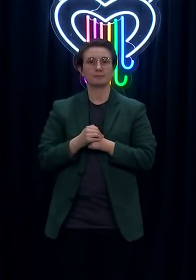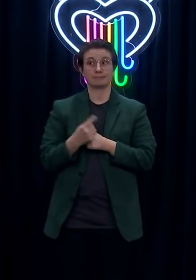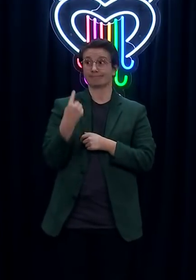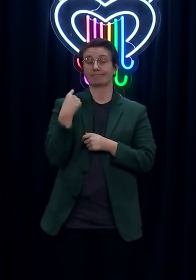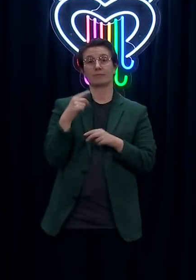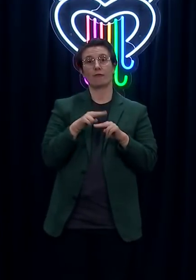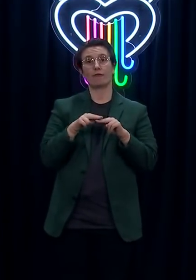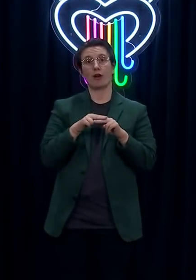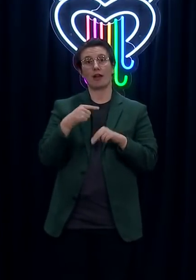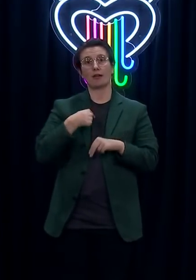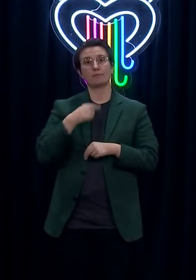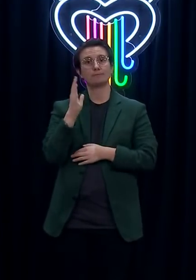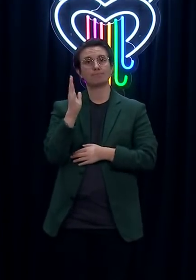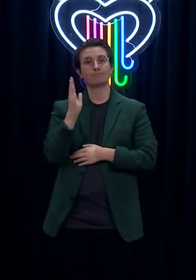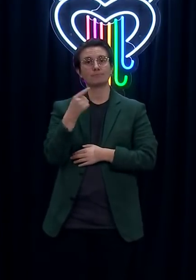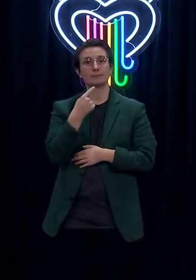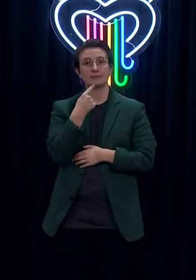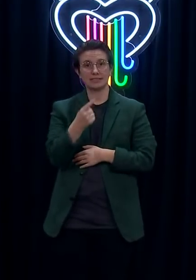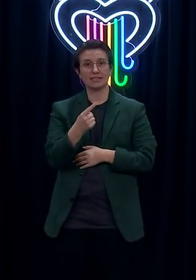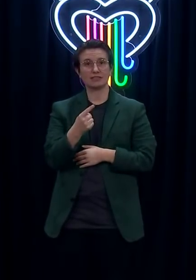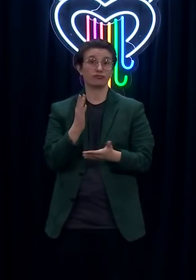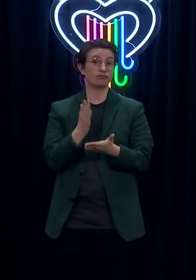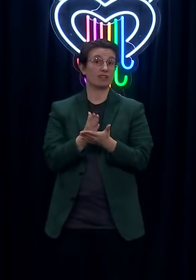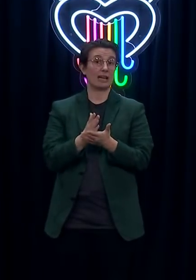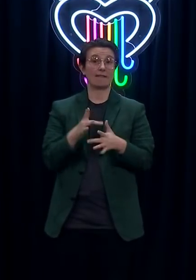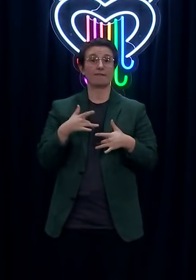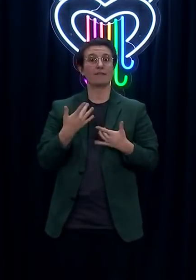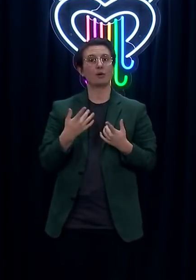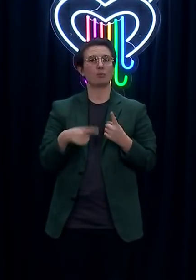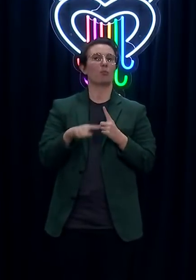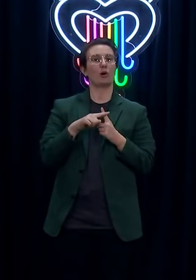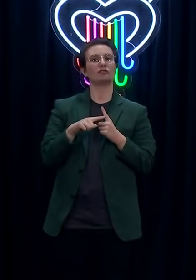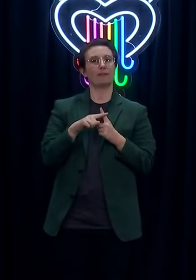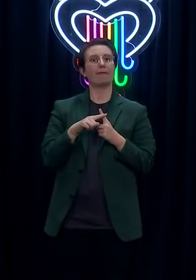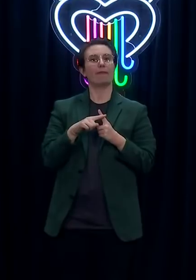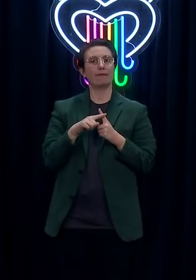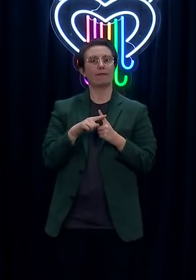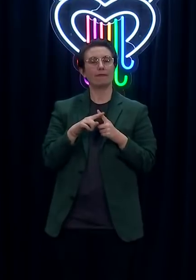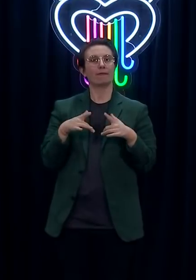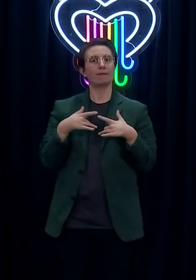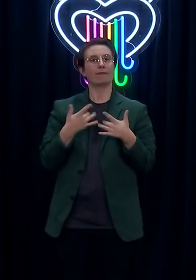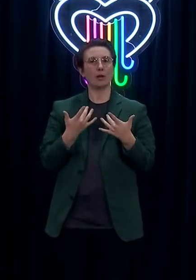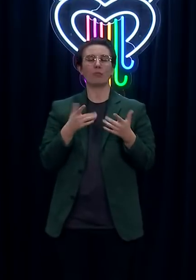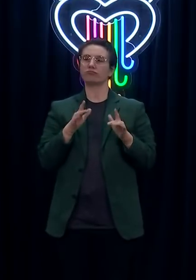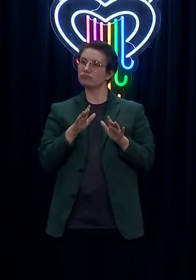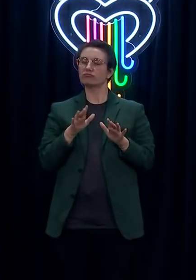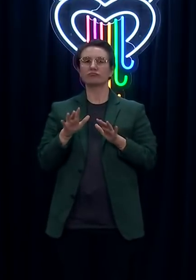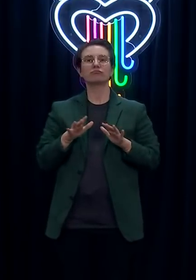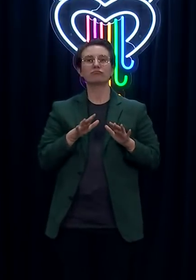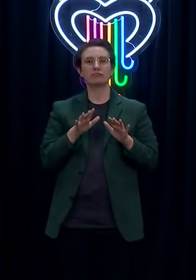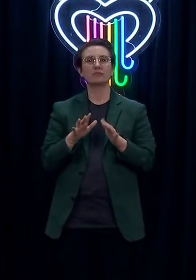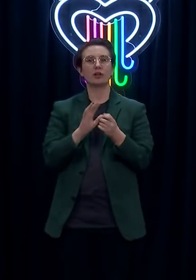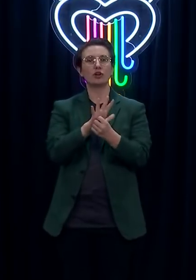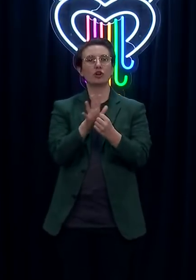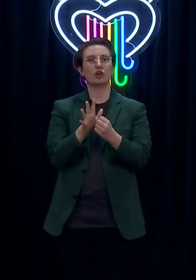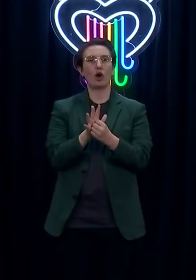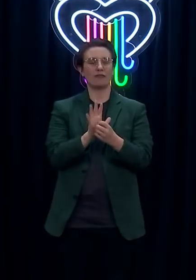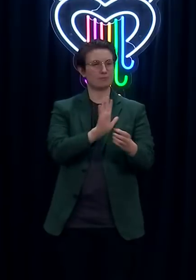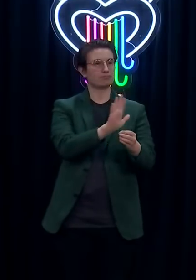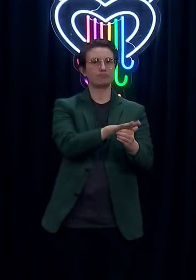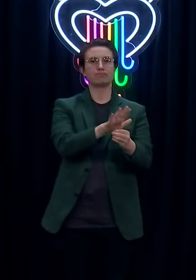cautiously optimistic that actually the vast bulk of this outbreak is under control. We're just dealing with a long tail.